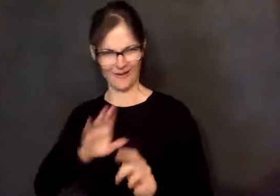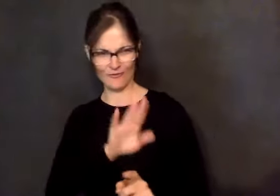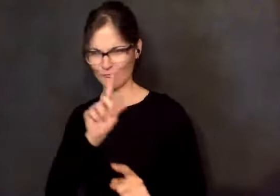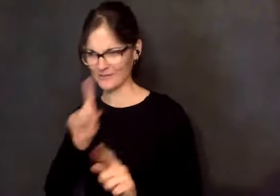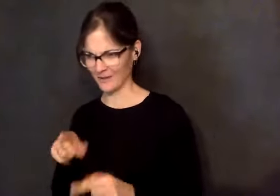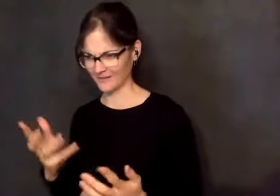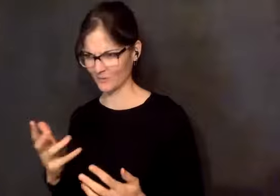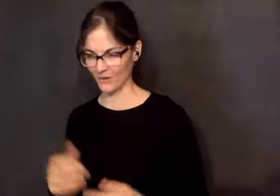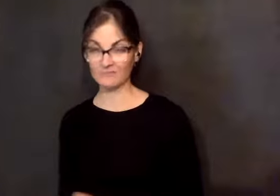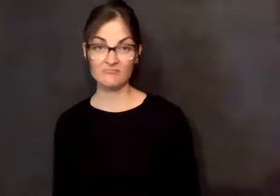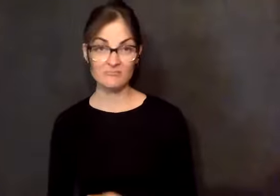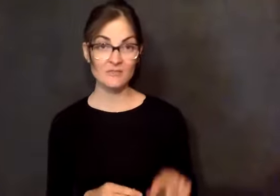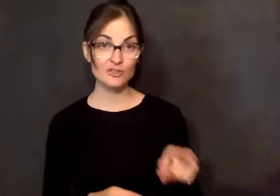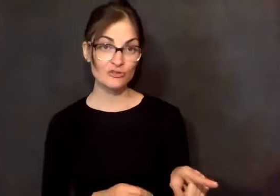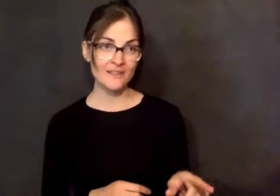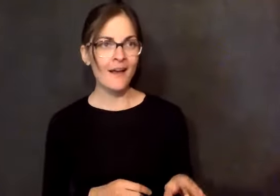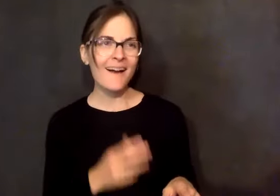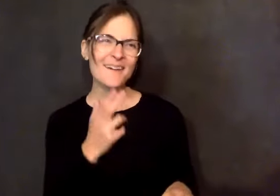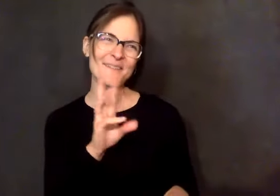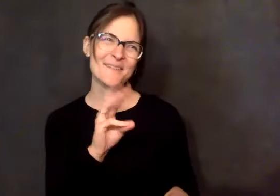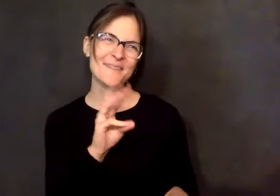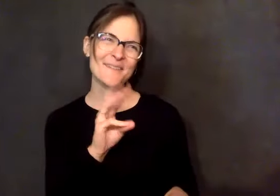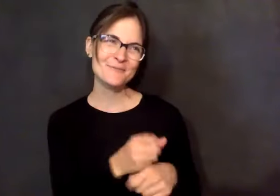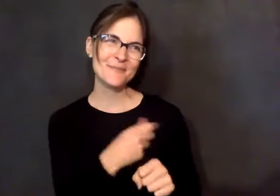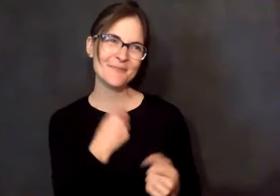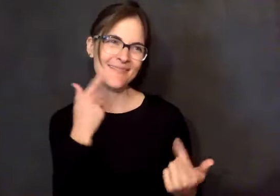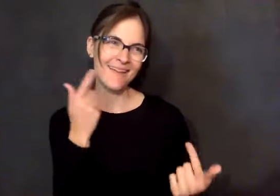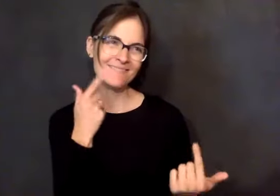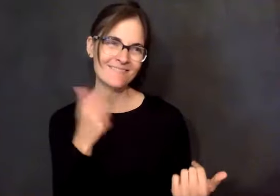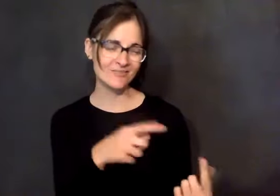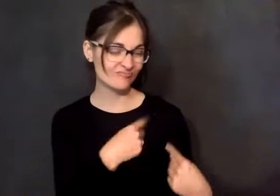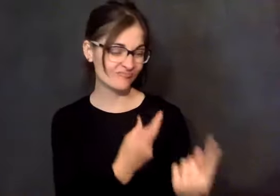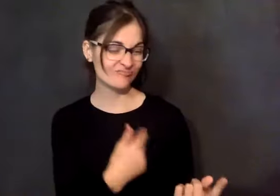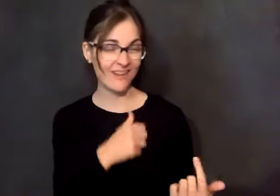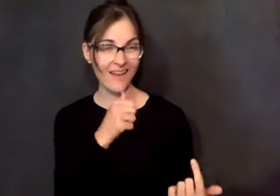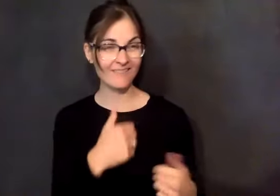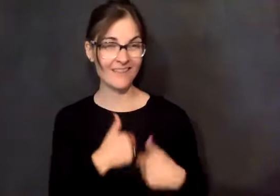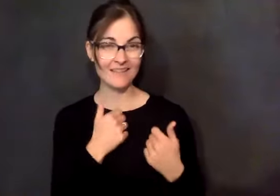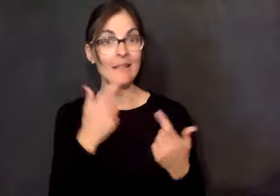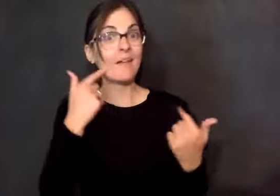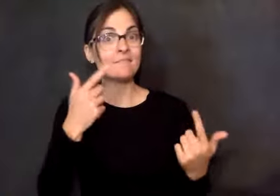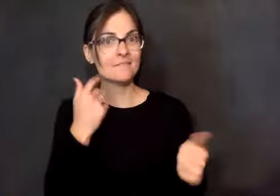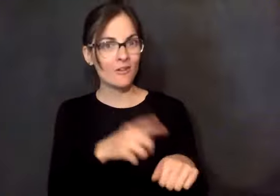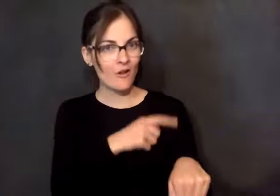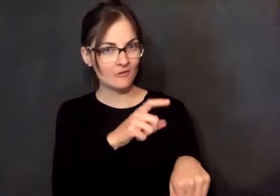haven't laughed in years. And so, my sponsor said, why don't you tell her what I tell you?